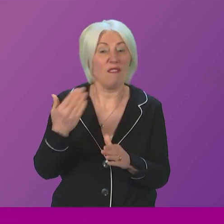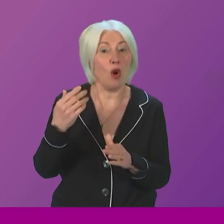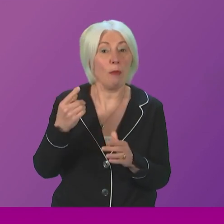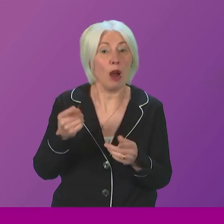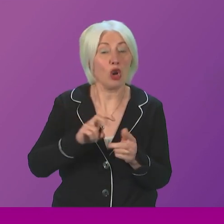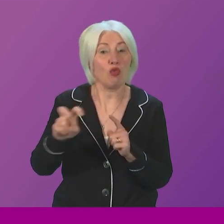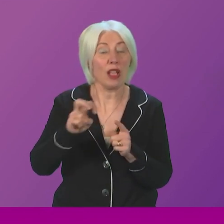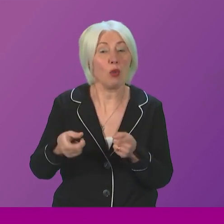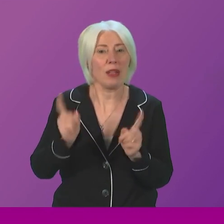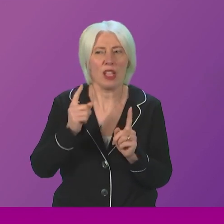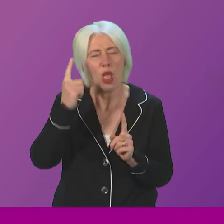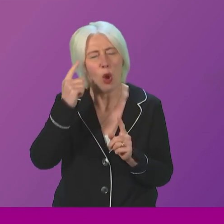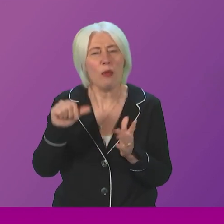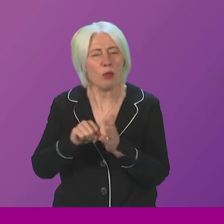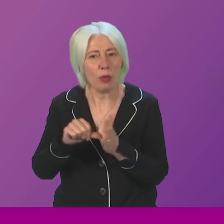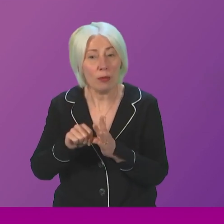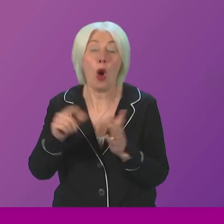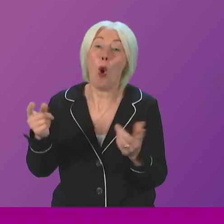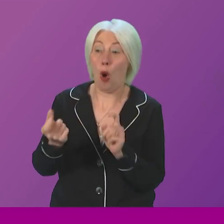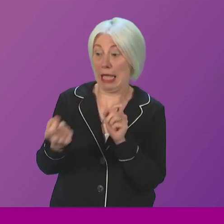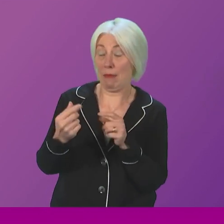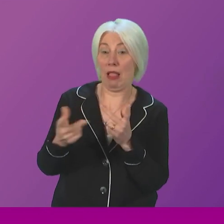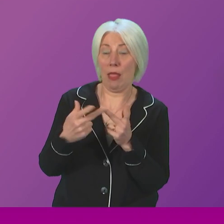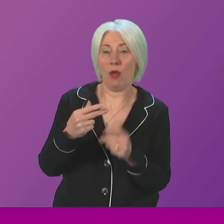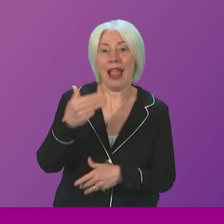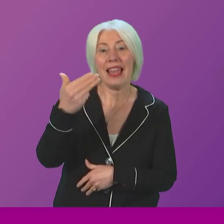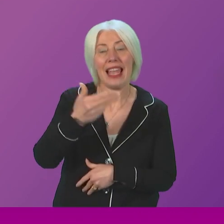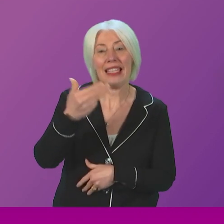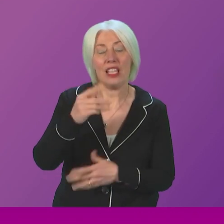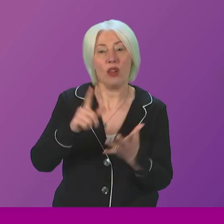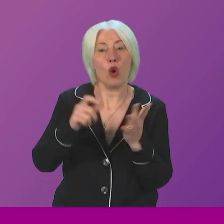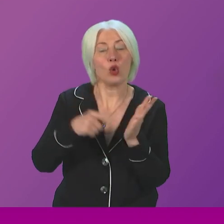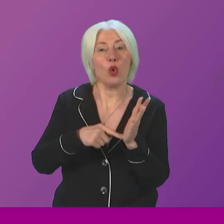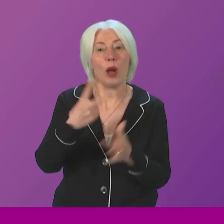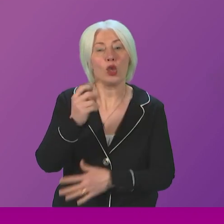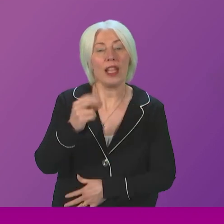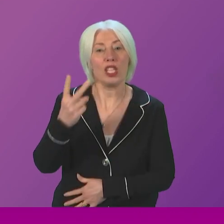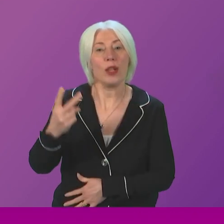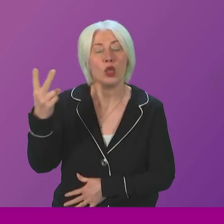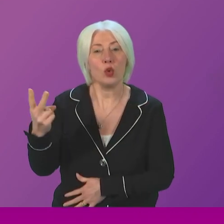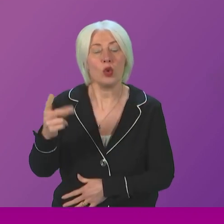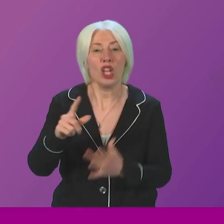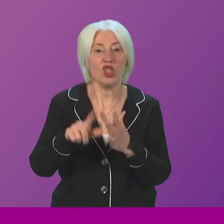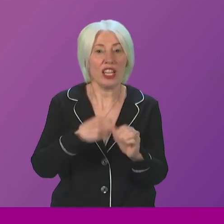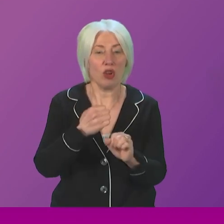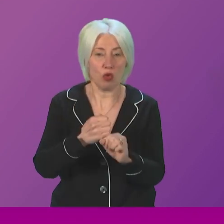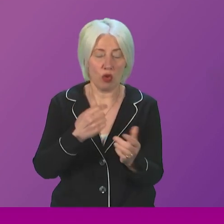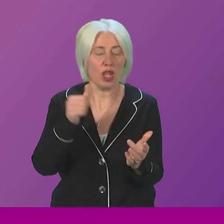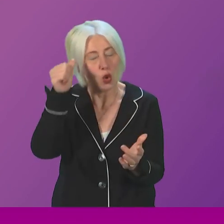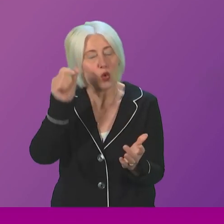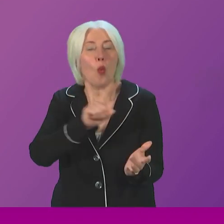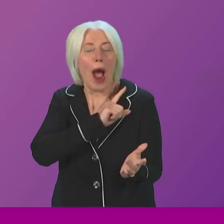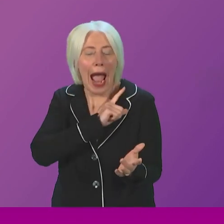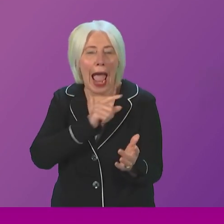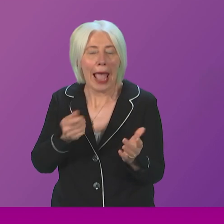problems with this. Well, we'll come to another email. On the 19th of October, 2022, Miss Galruth understands why they are doing